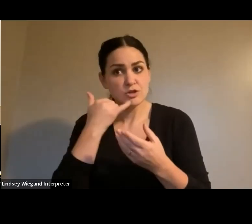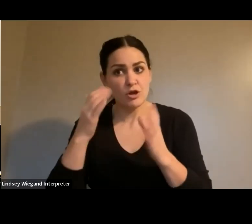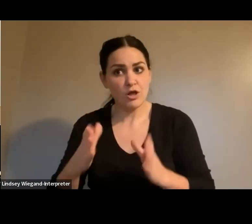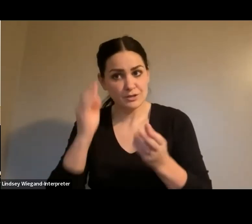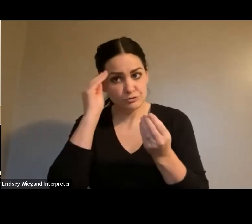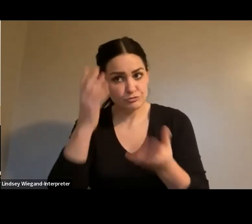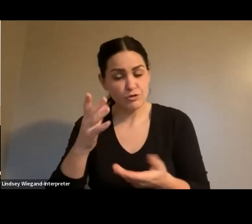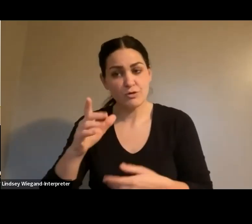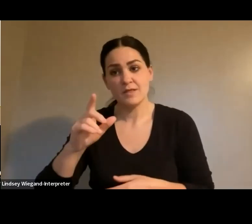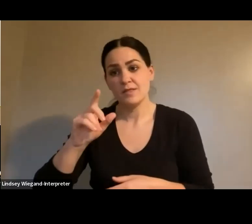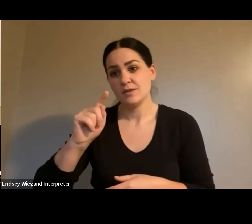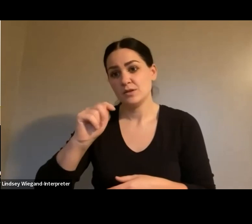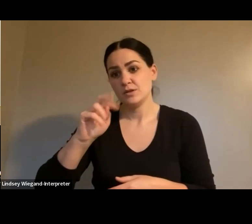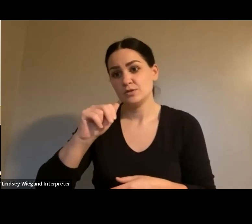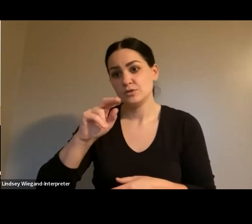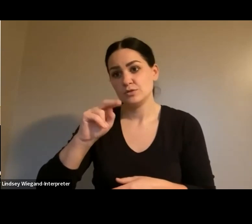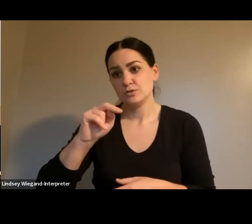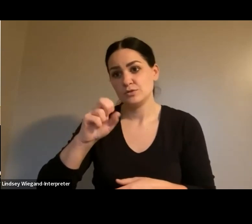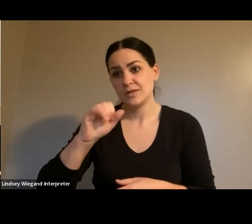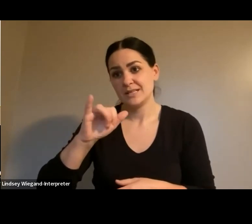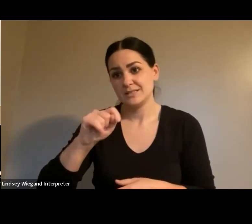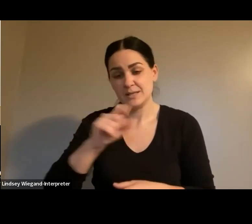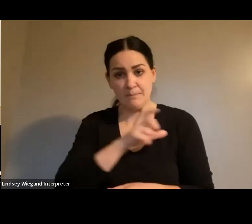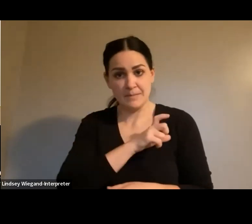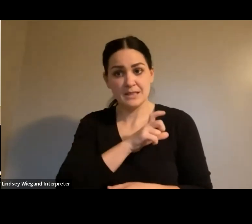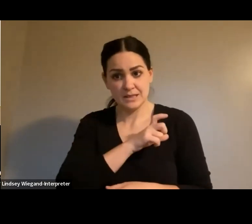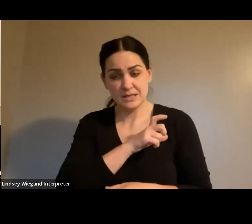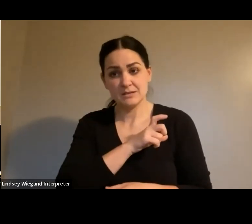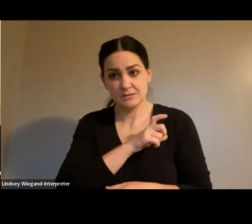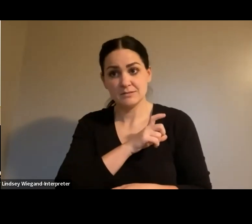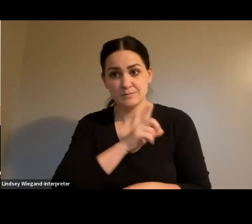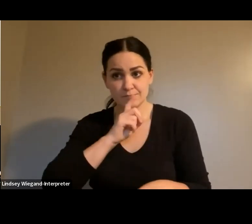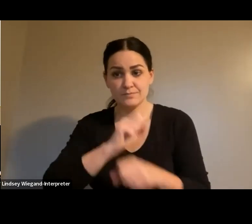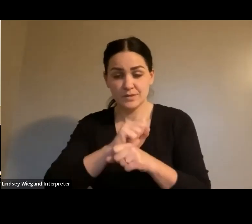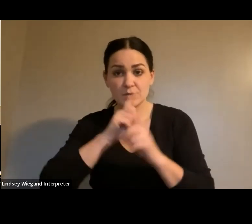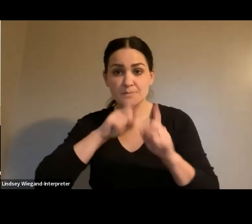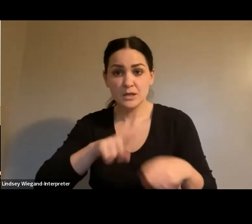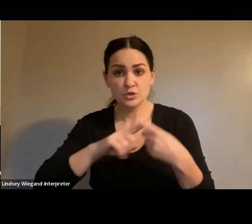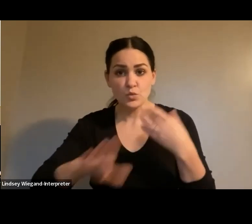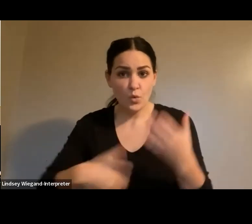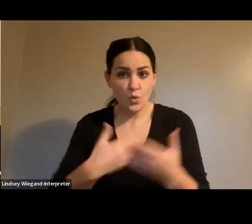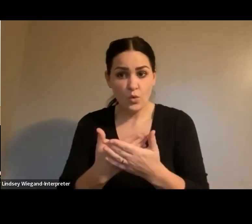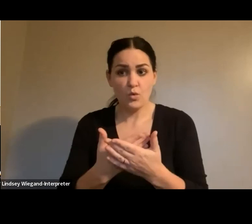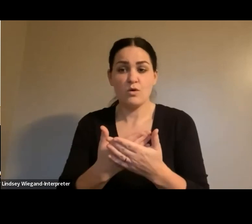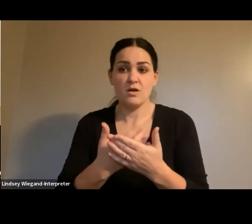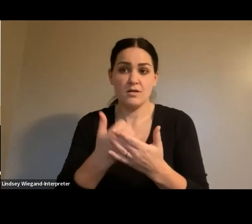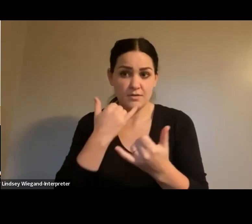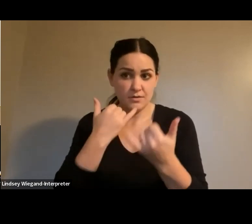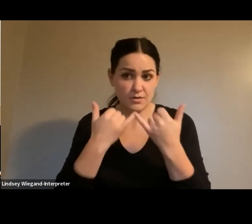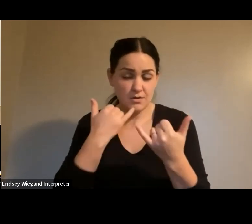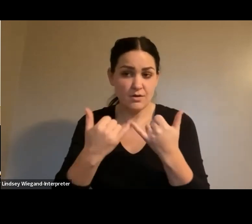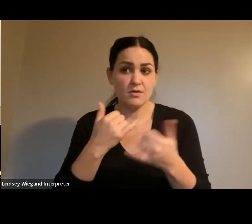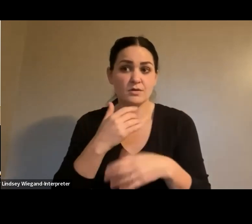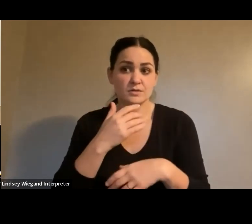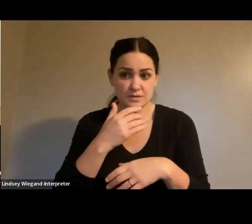to all the calls on the services on the coaches and stuff, and